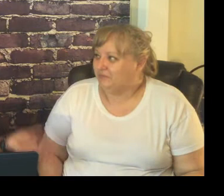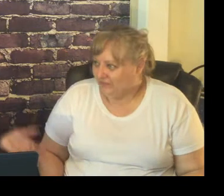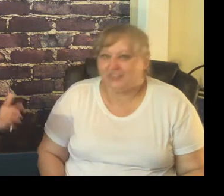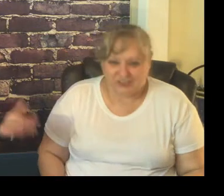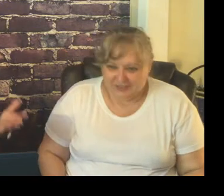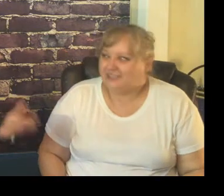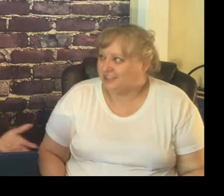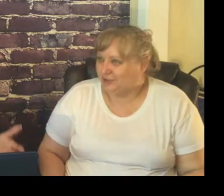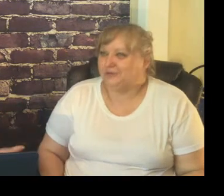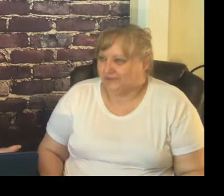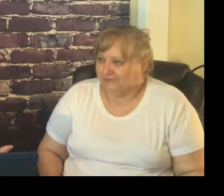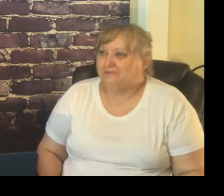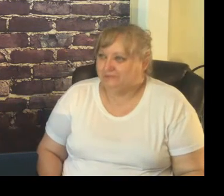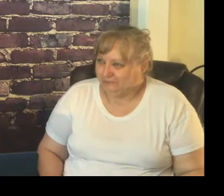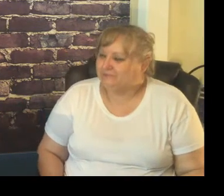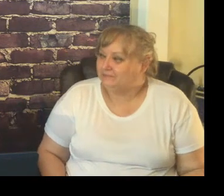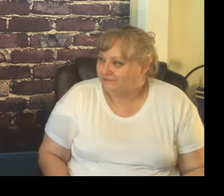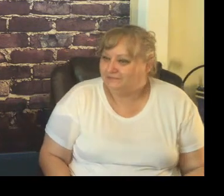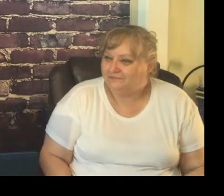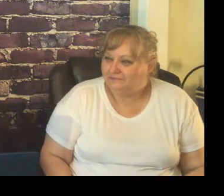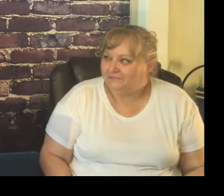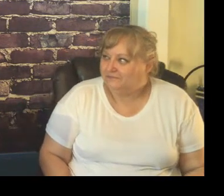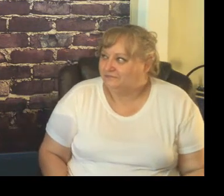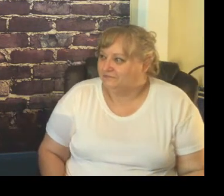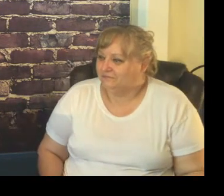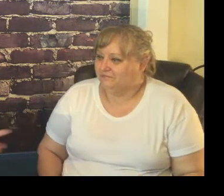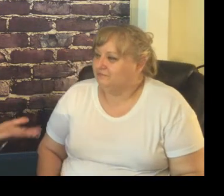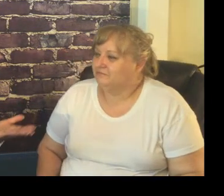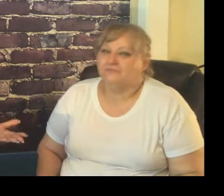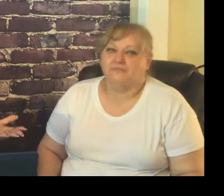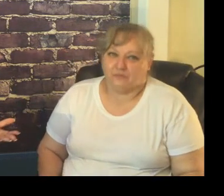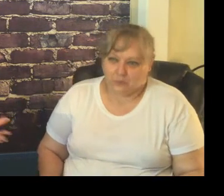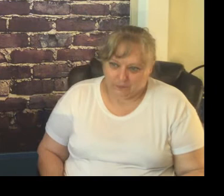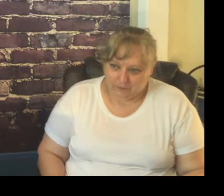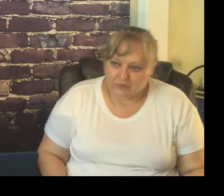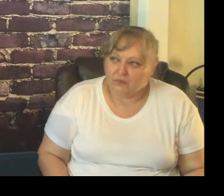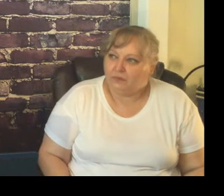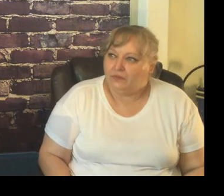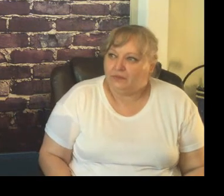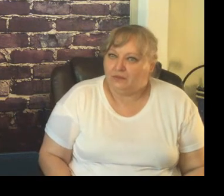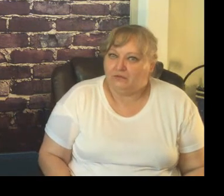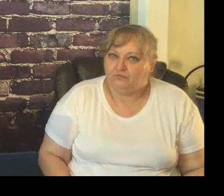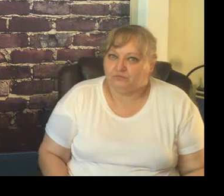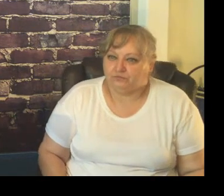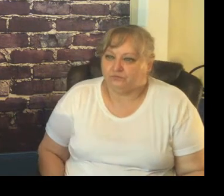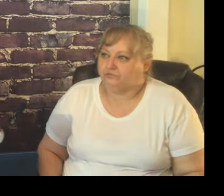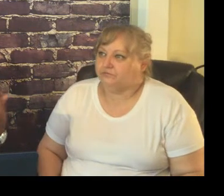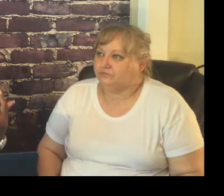things still weren't true but now there's a bunch of things out there that you can go and